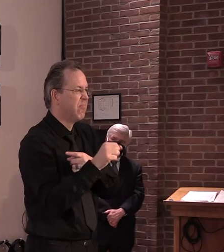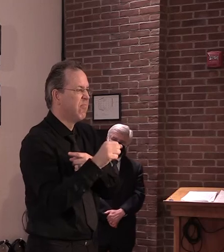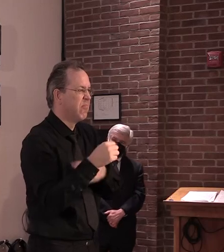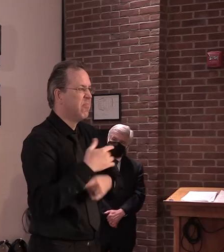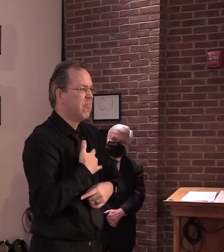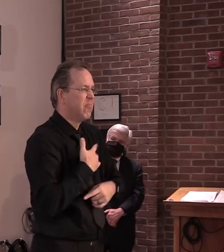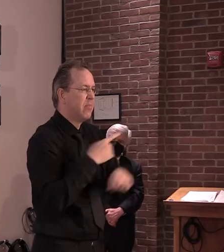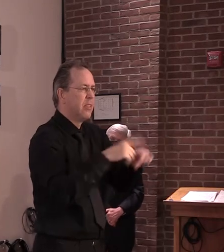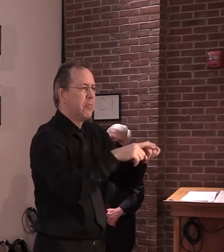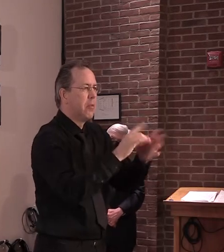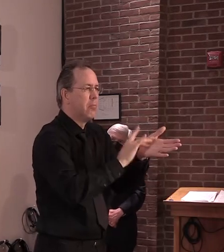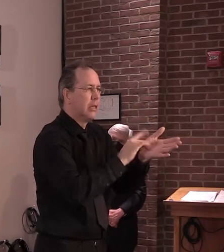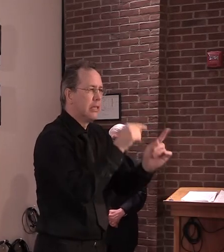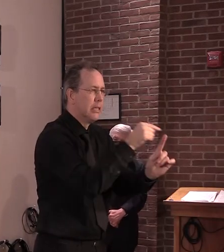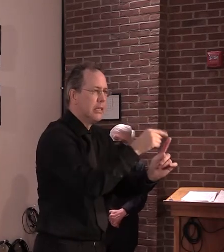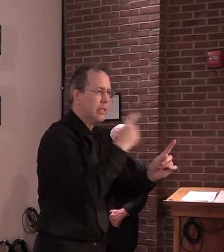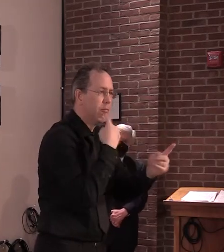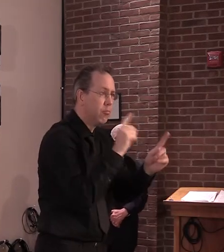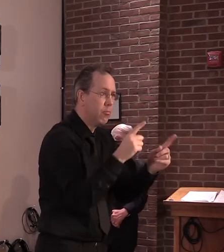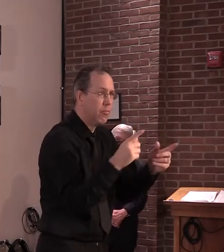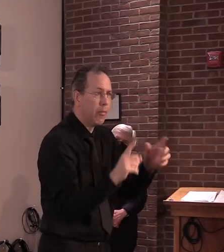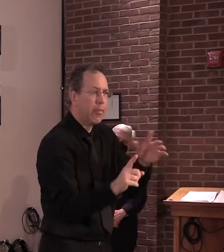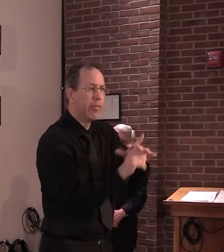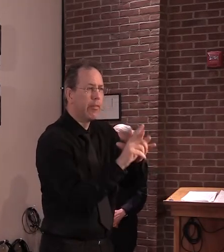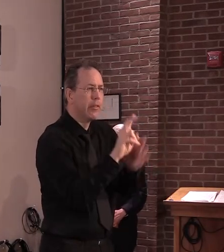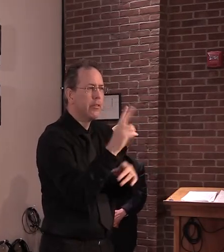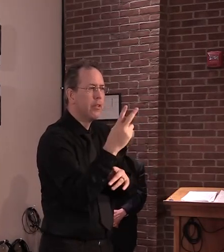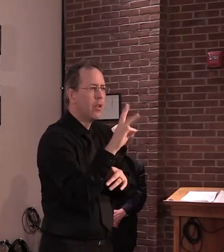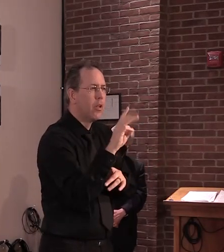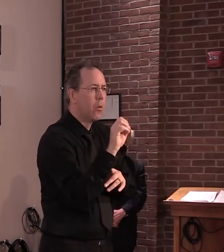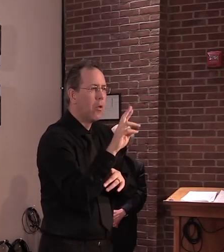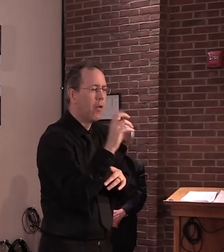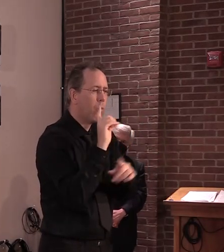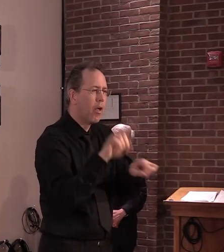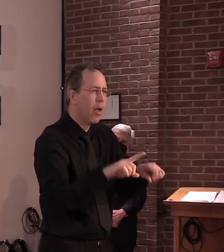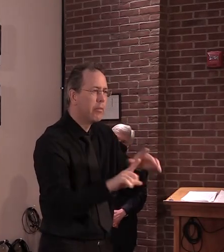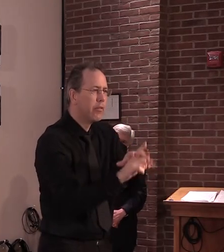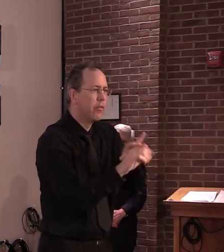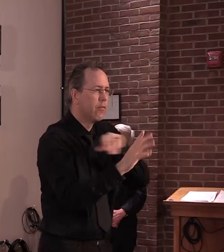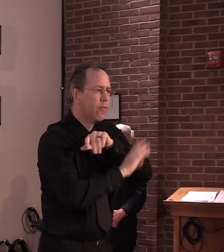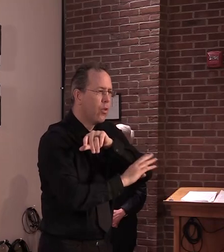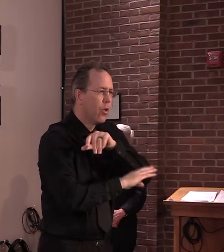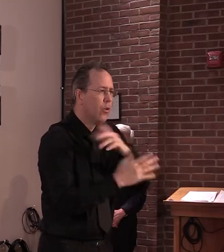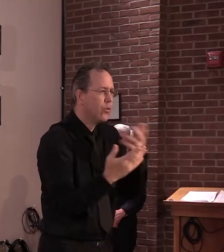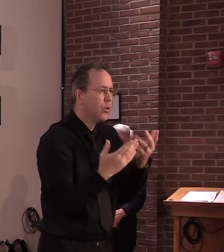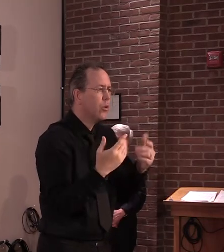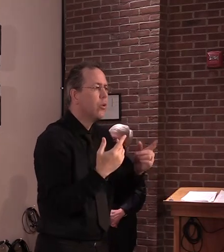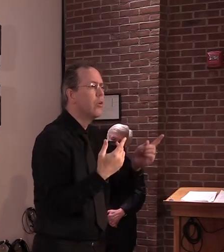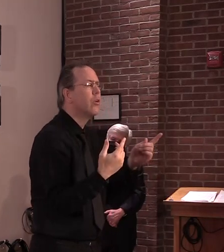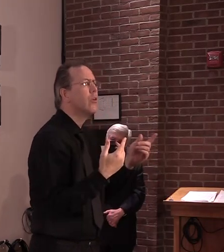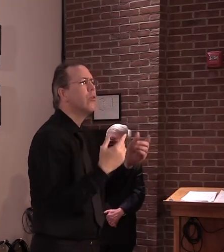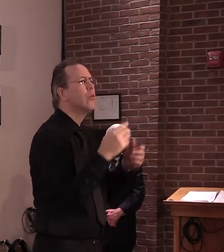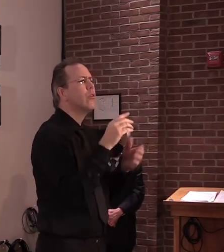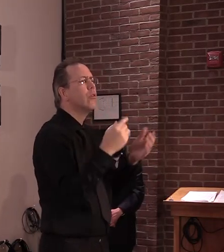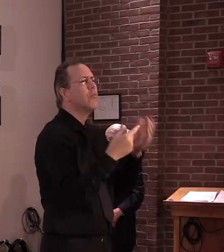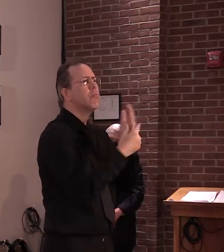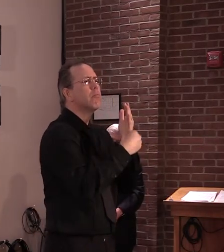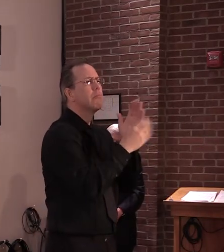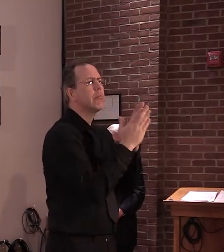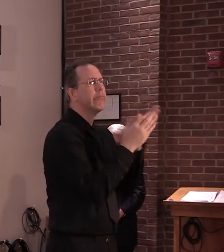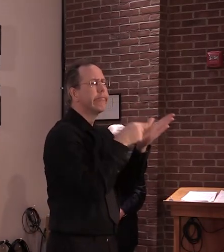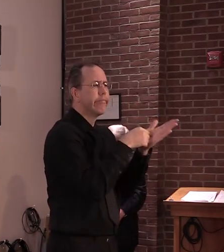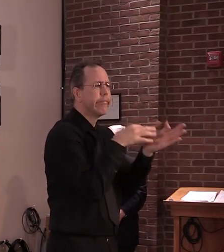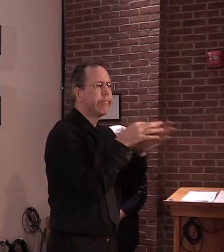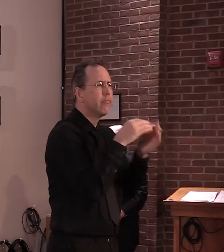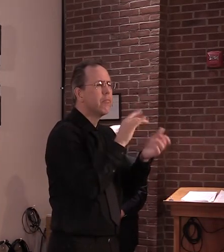extreme circumstances, if you will. There was actually in the New England Journal of Medicine a trial just reported